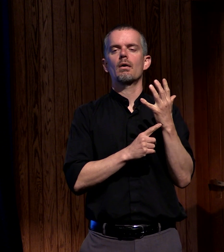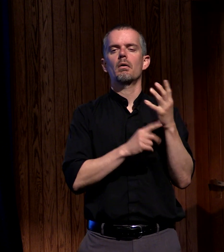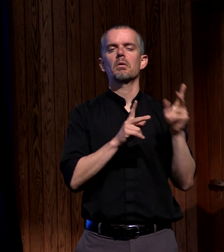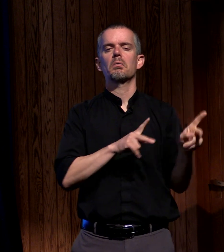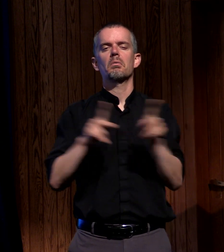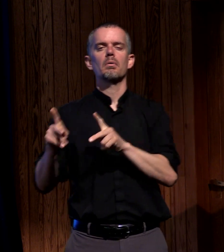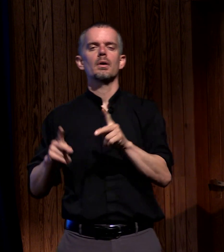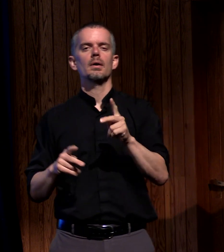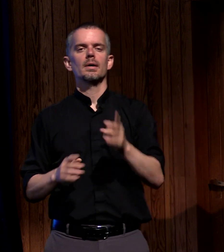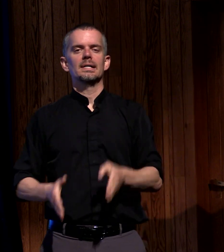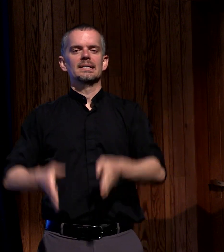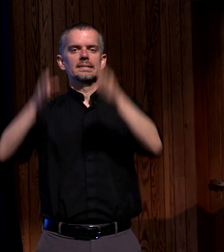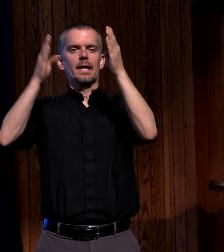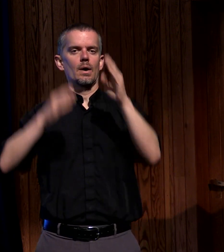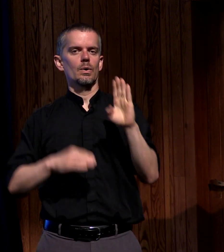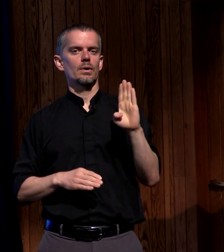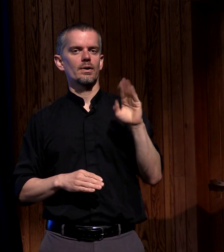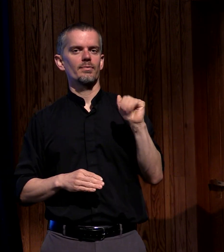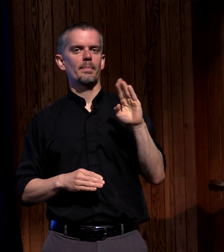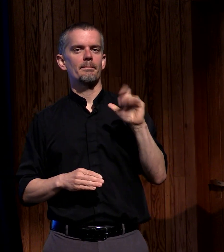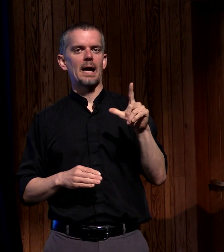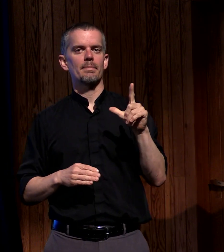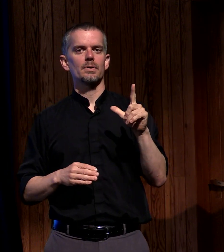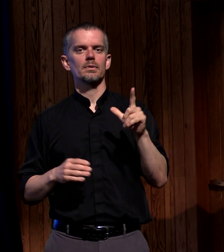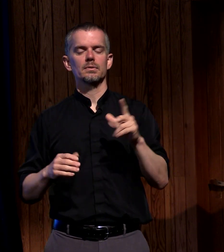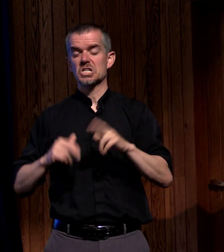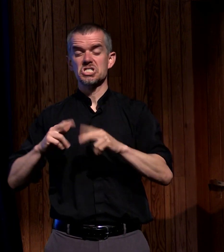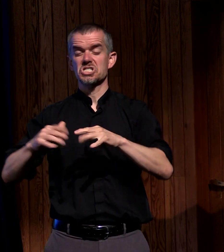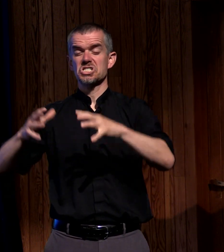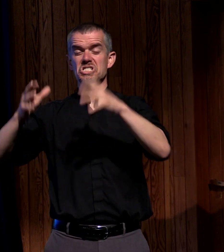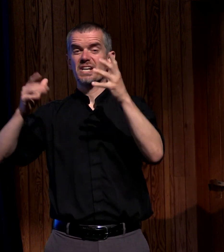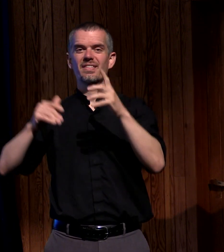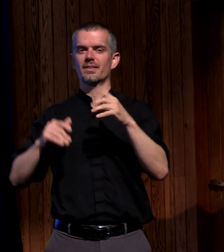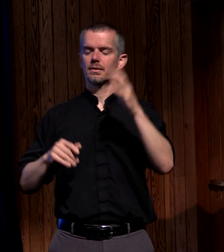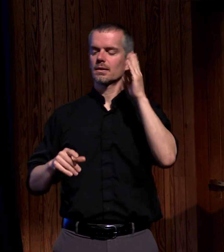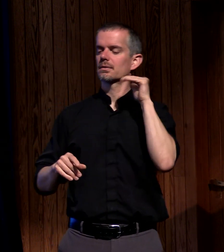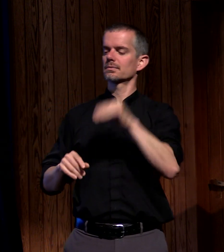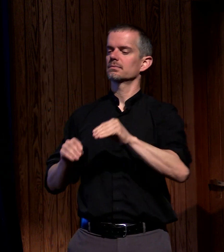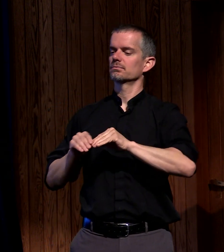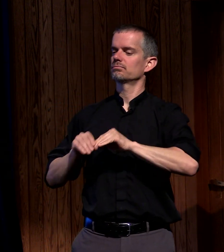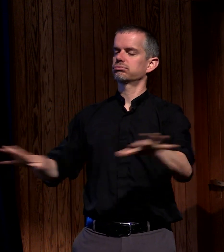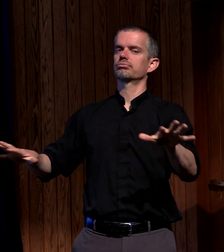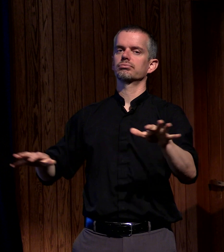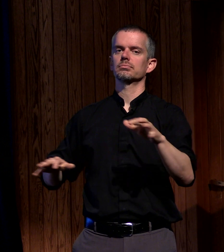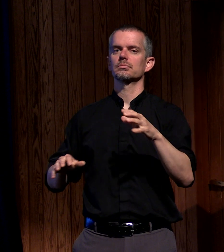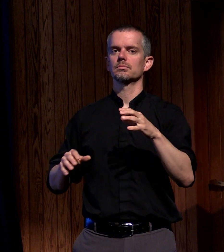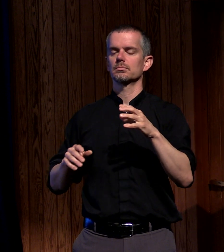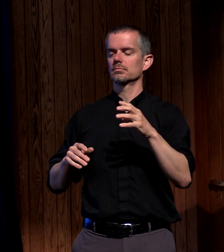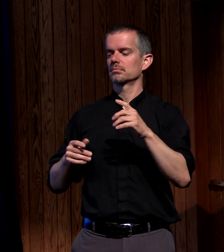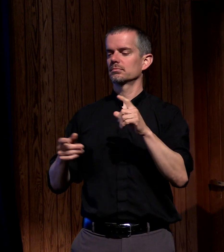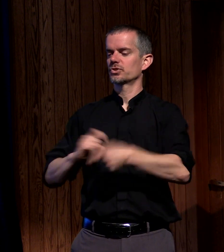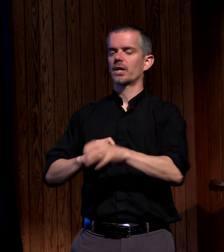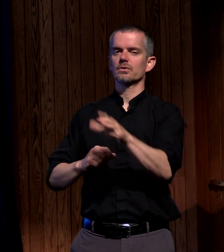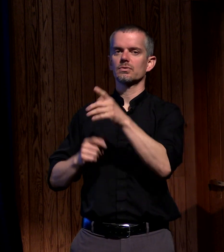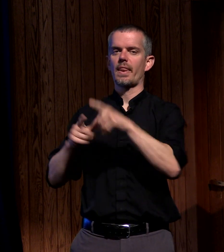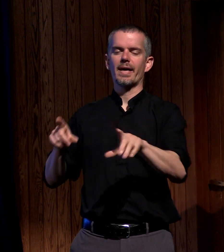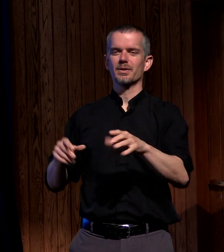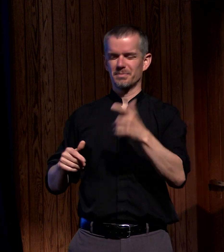this just scattering and frustration of the people because of they were trying to build this tower and so God